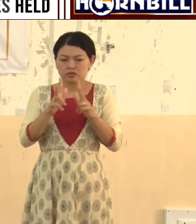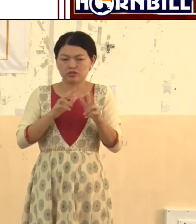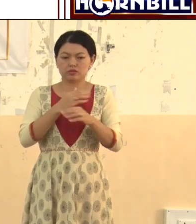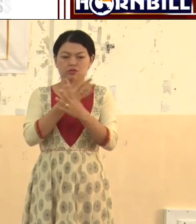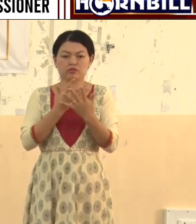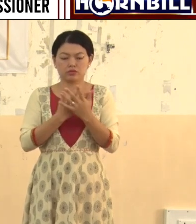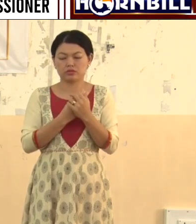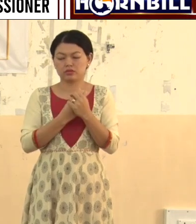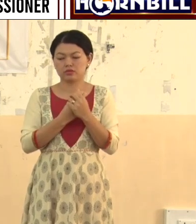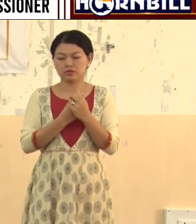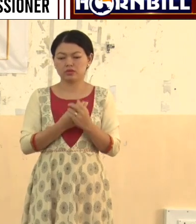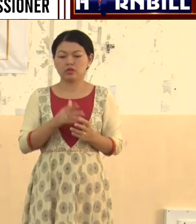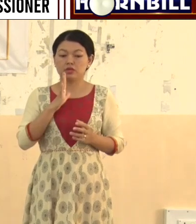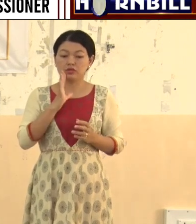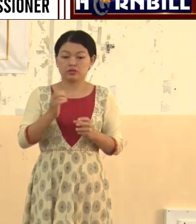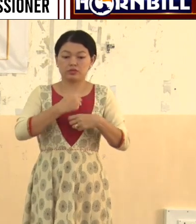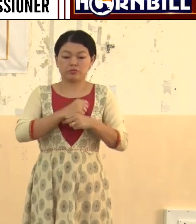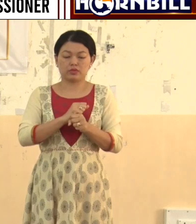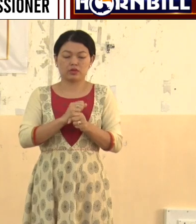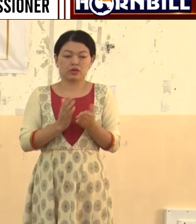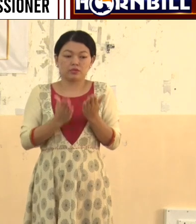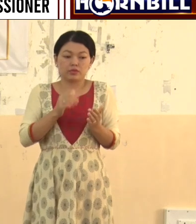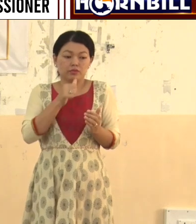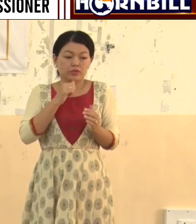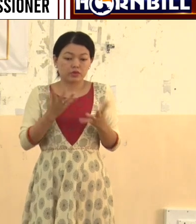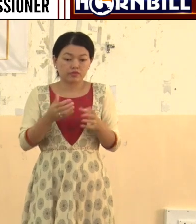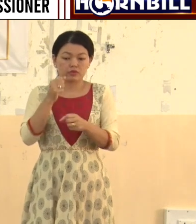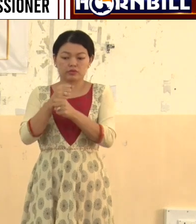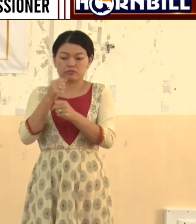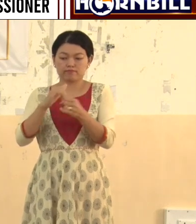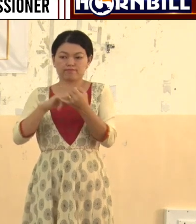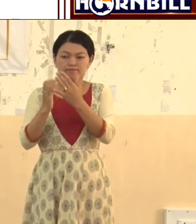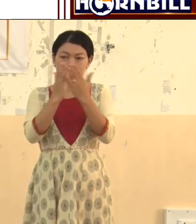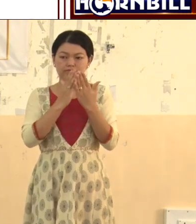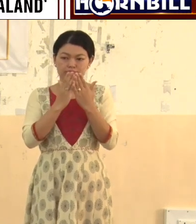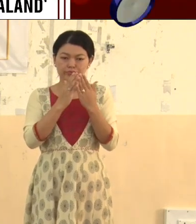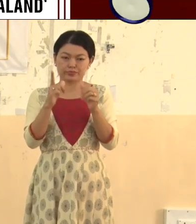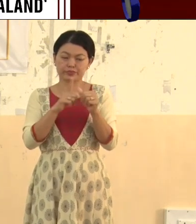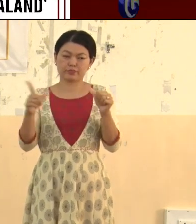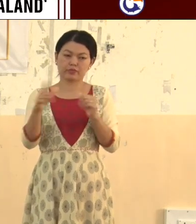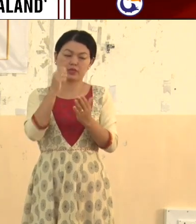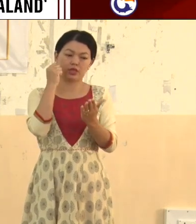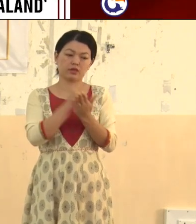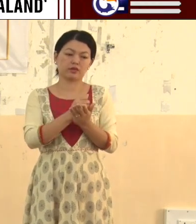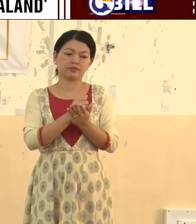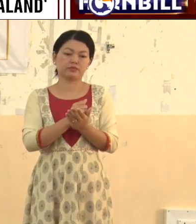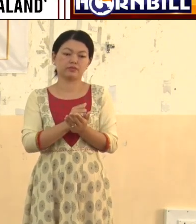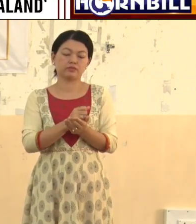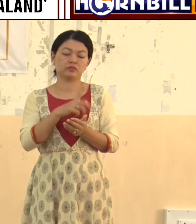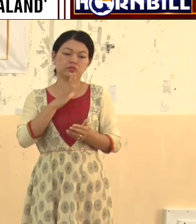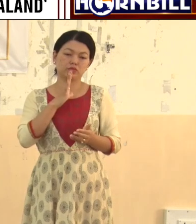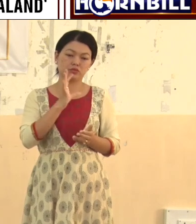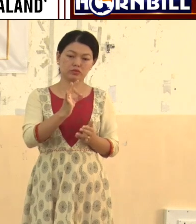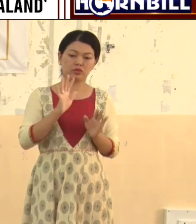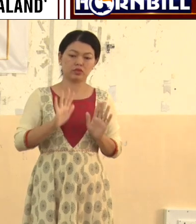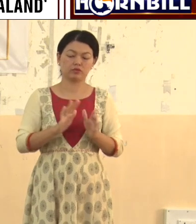need to do to make sure that whether it's private schools, whether it's government schools, that this becomes a reality. What do we